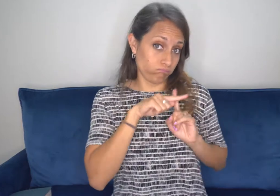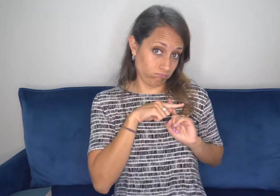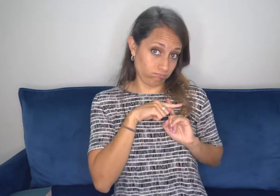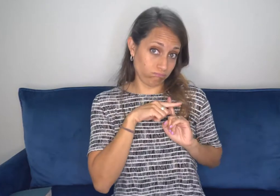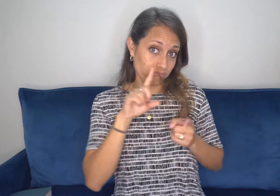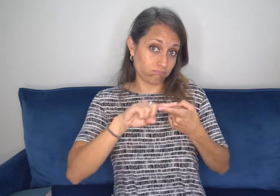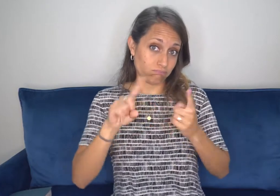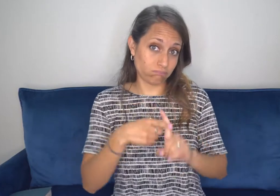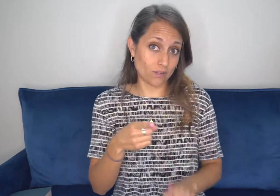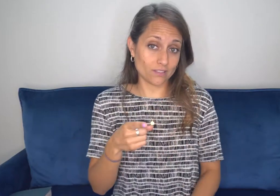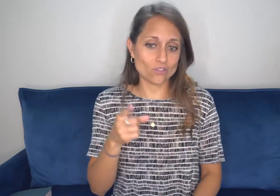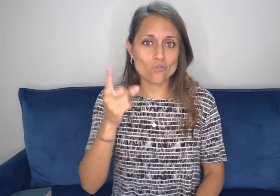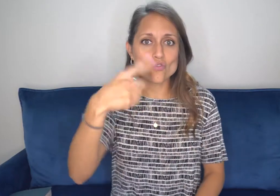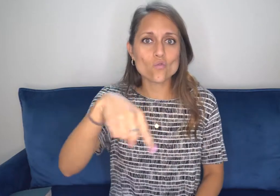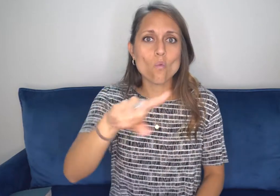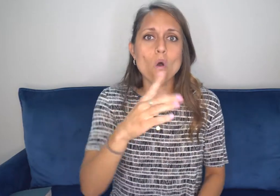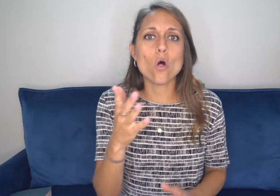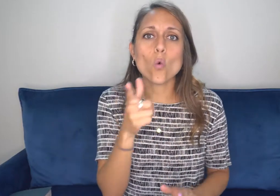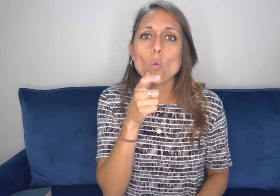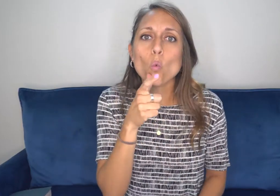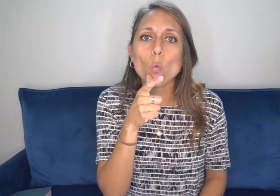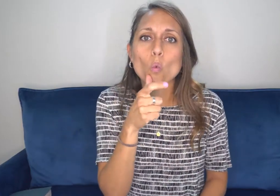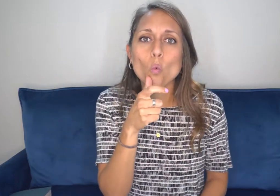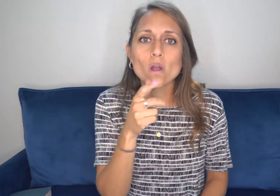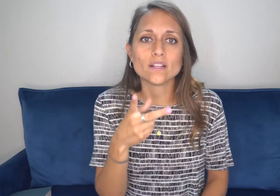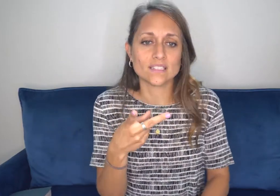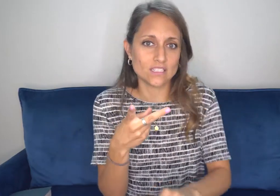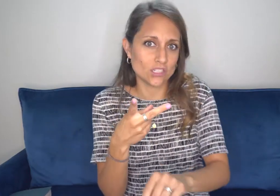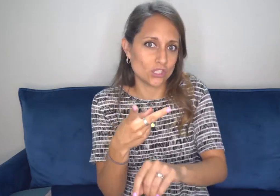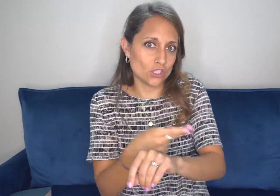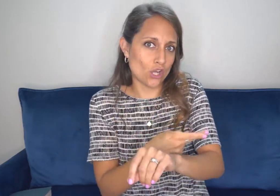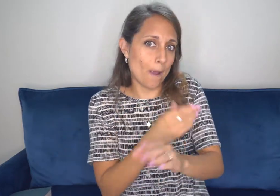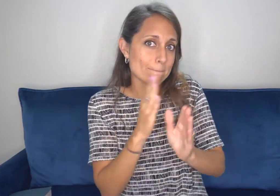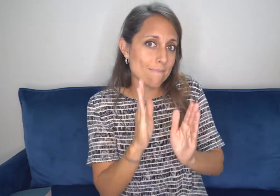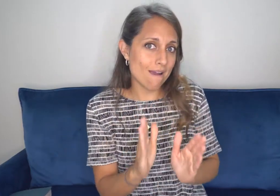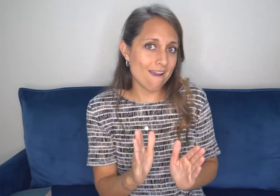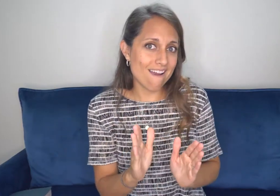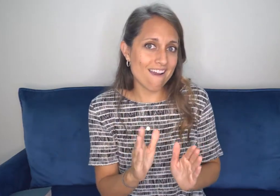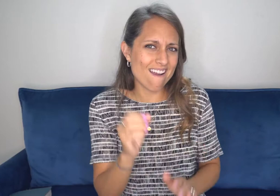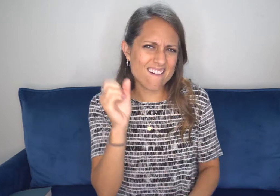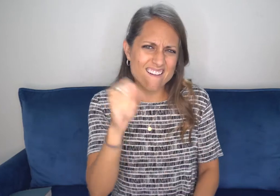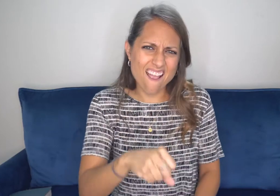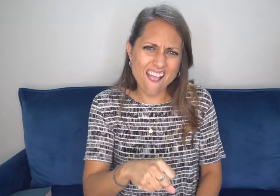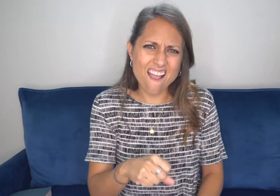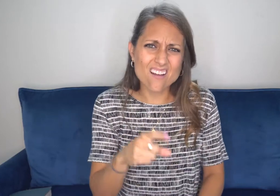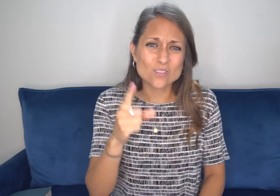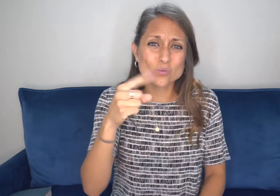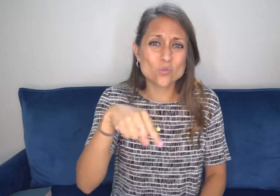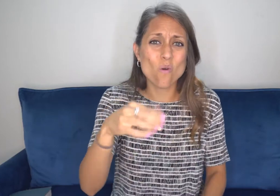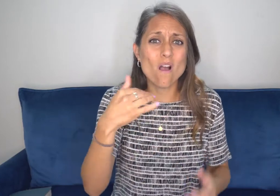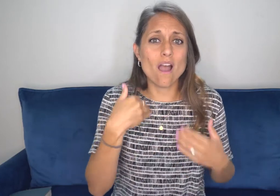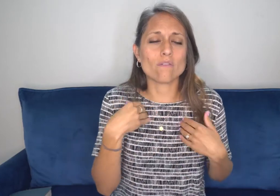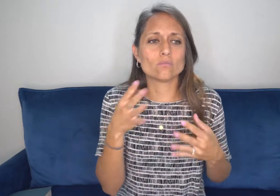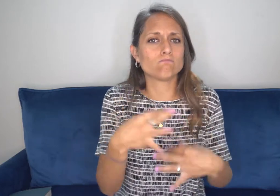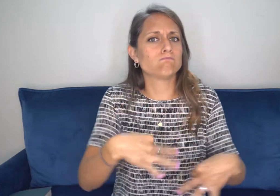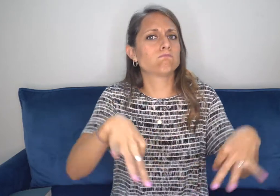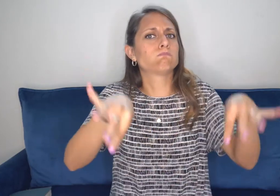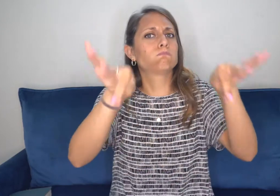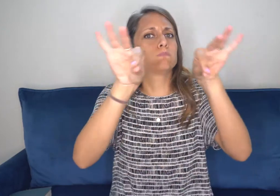in your salvation. You can. And to all of you deaf who are watching who are believers,